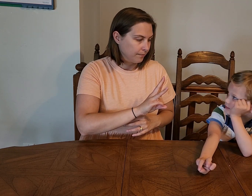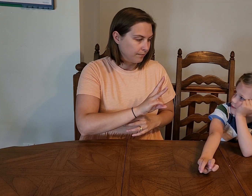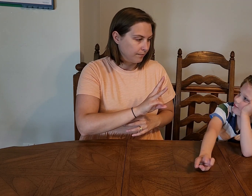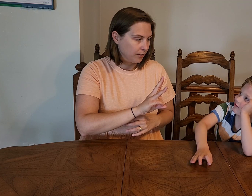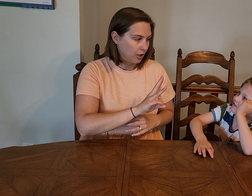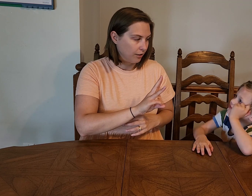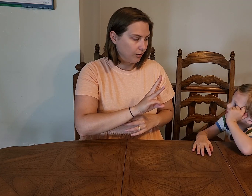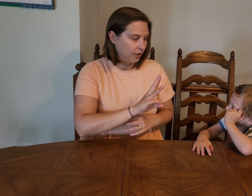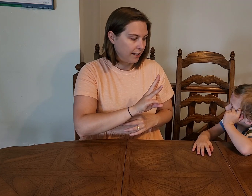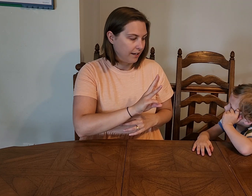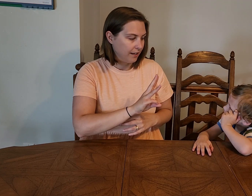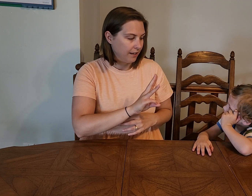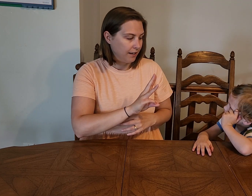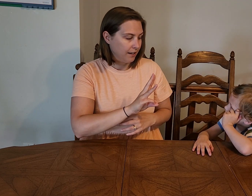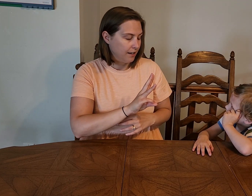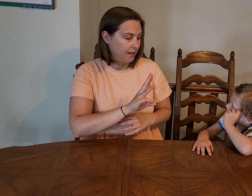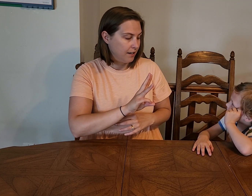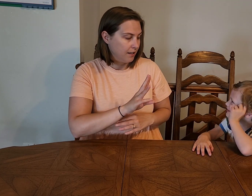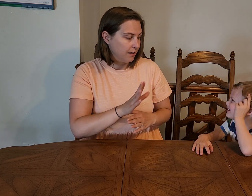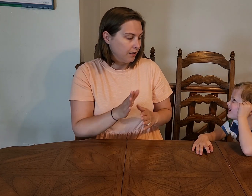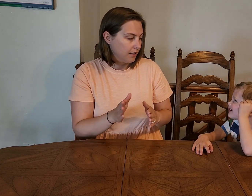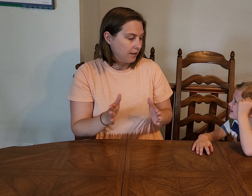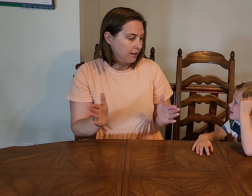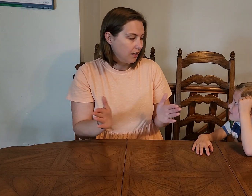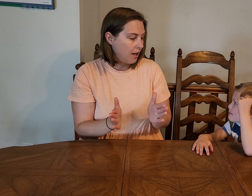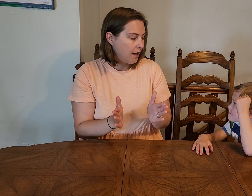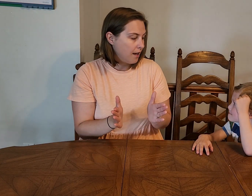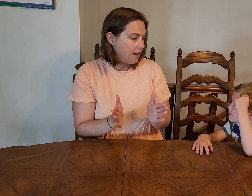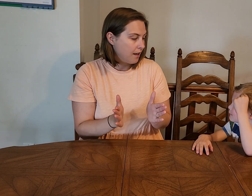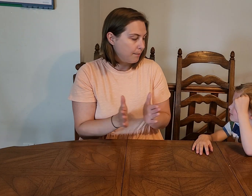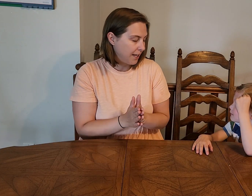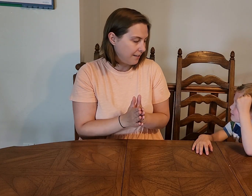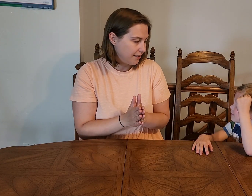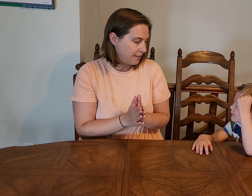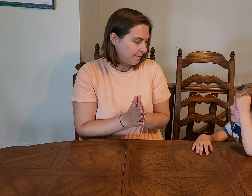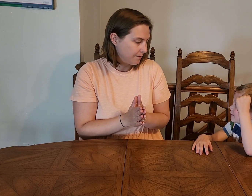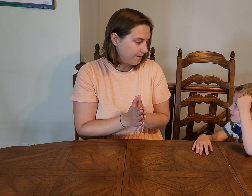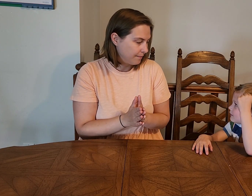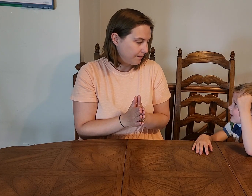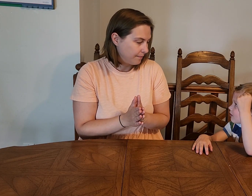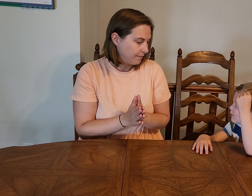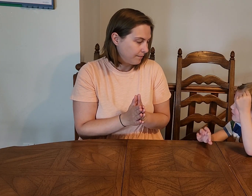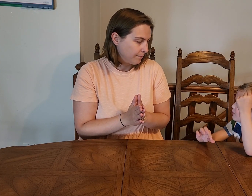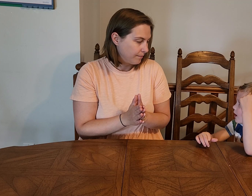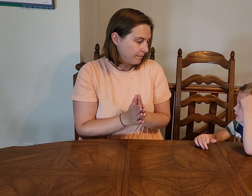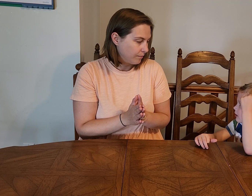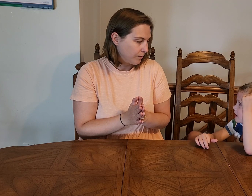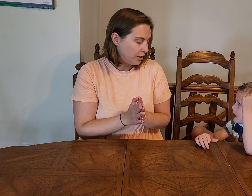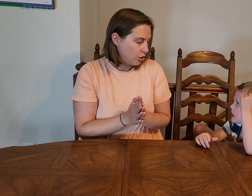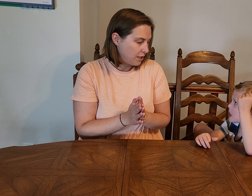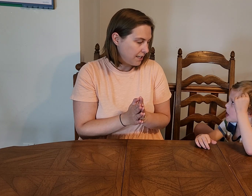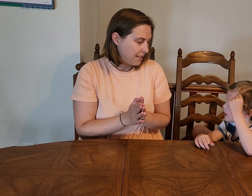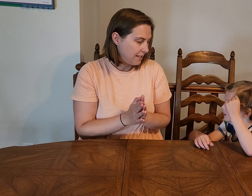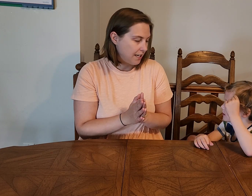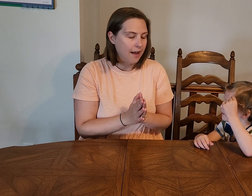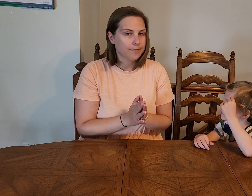God created the plants. Plants with water. And trees, yeah.